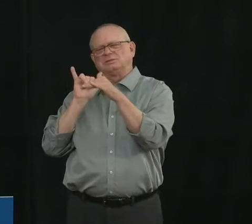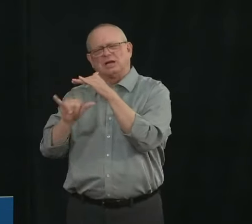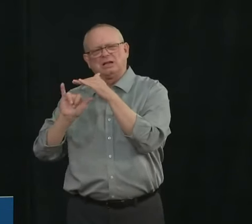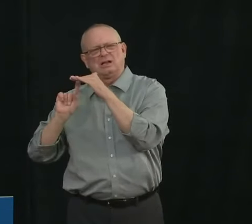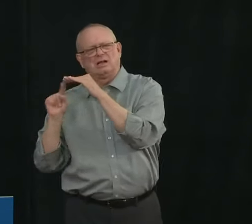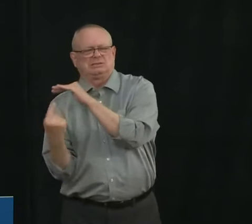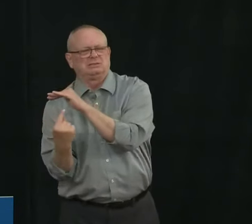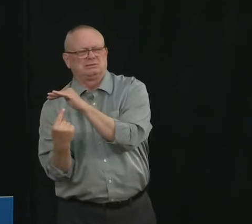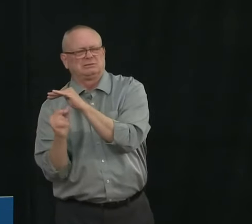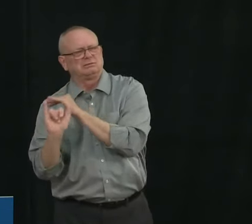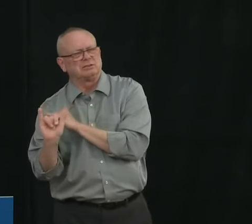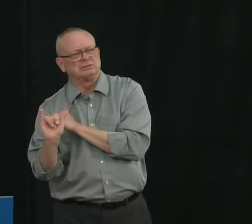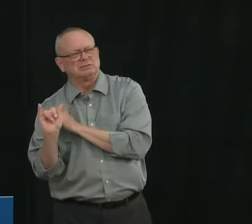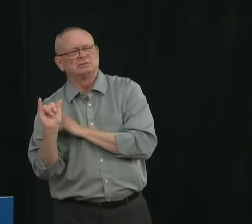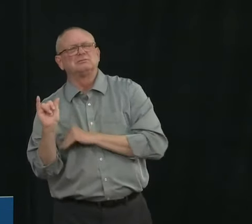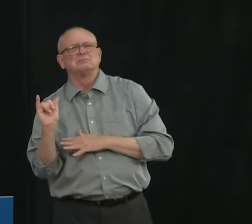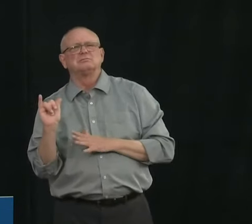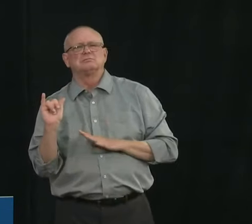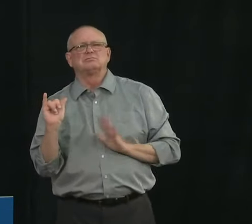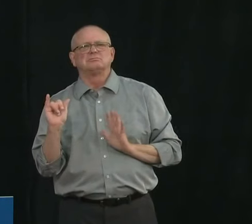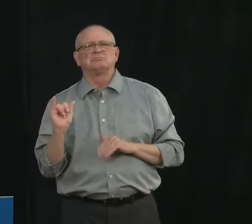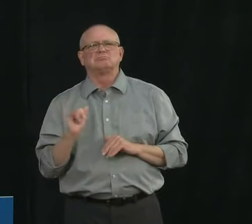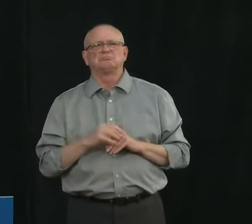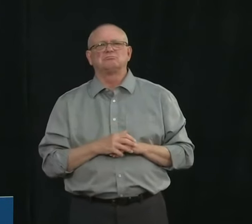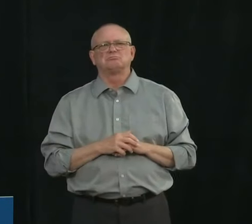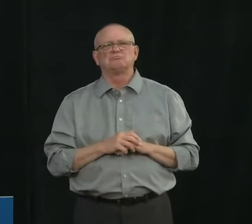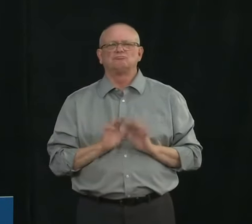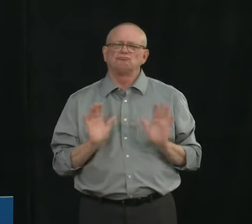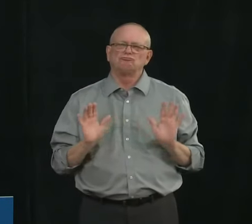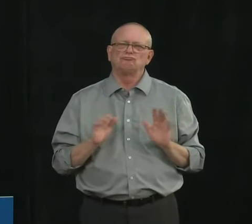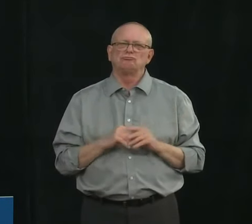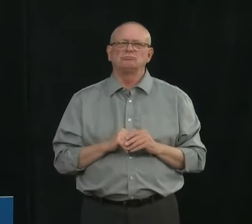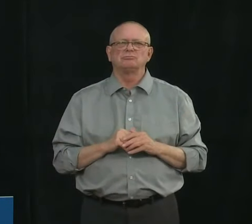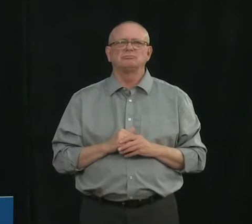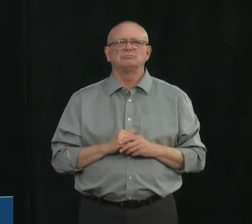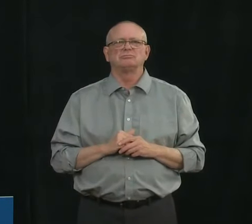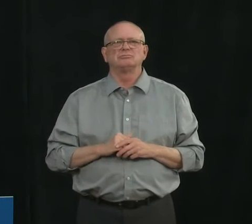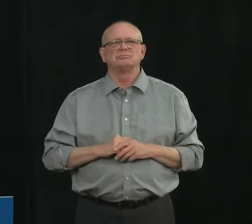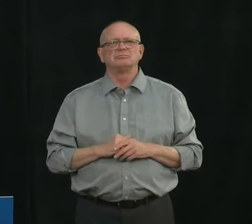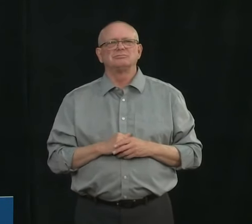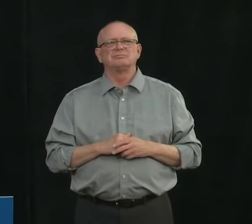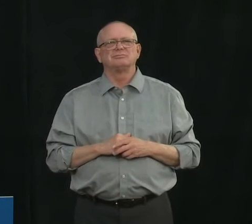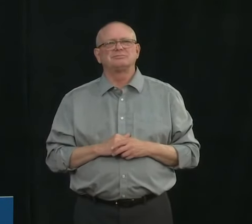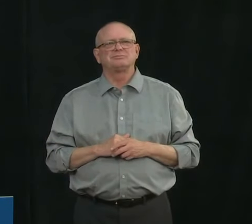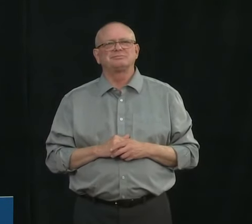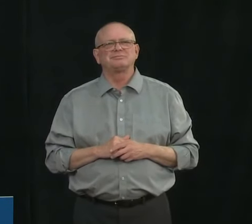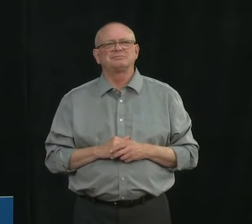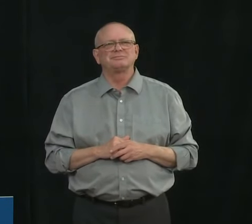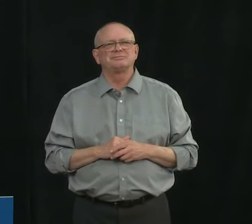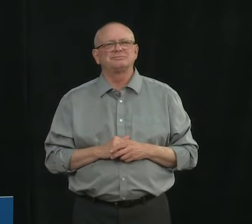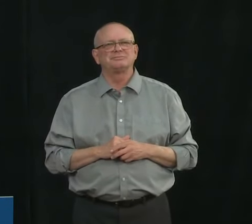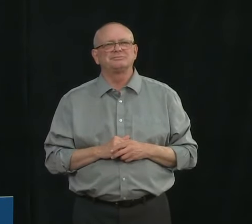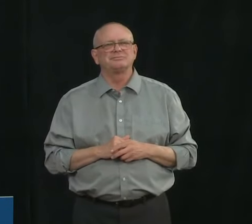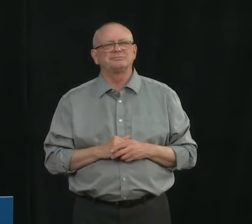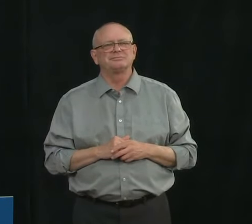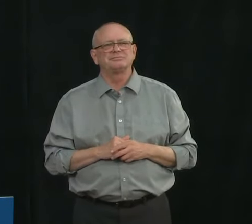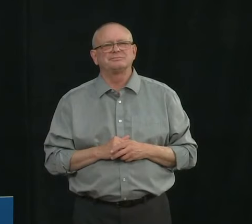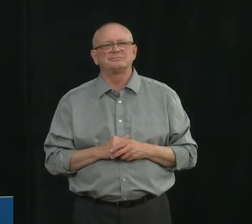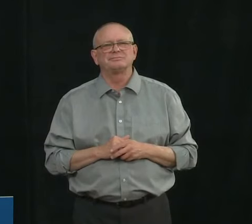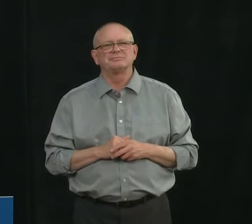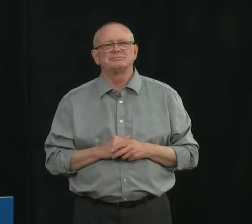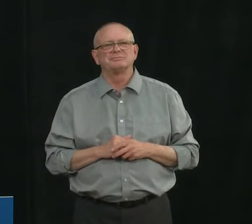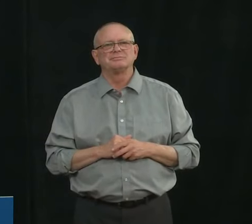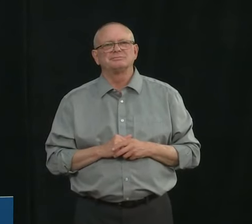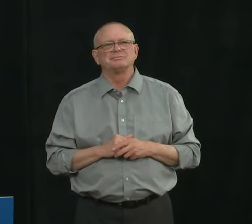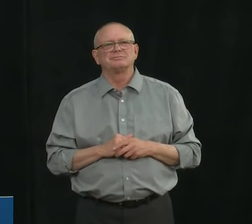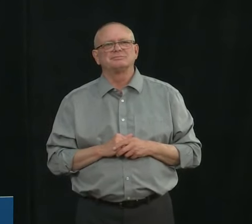for that quarantine period so absolutely you know there is no difference between the access that albertans